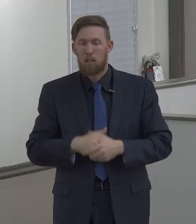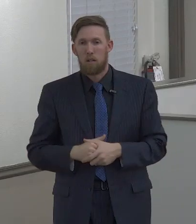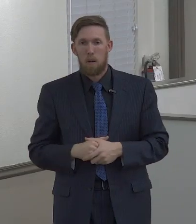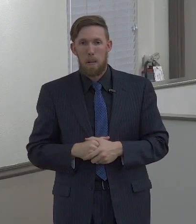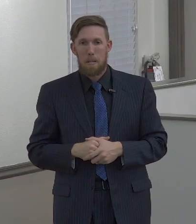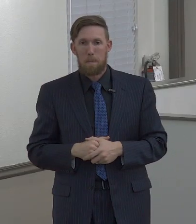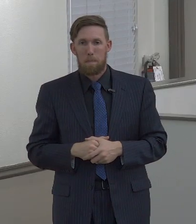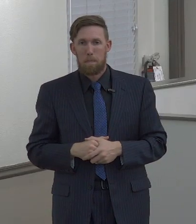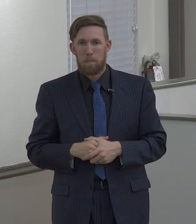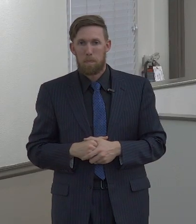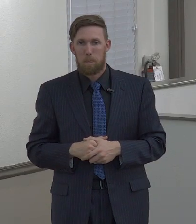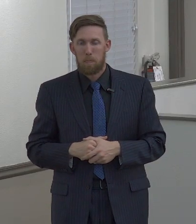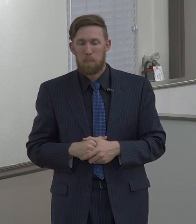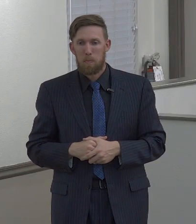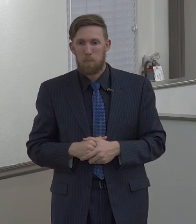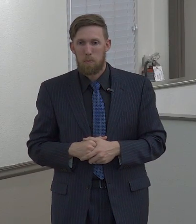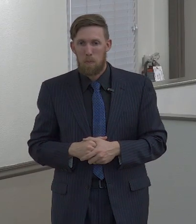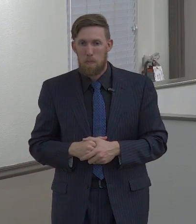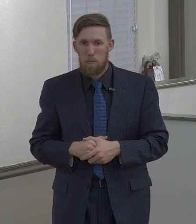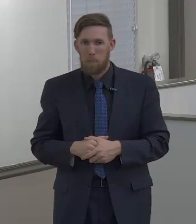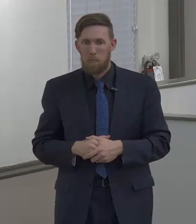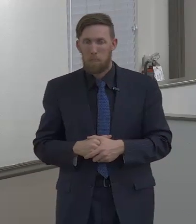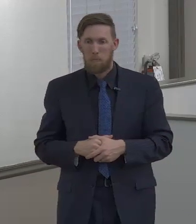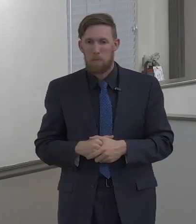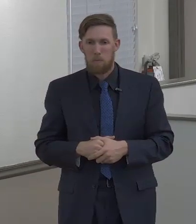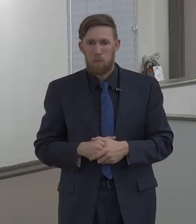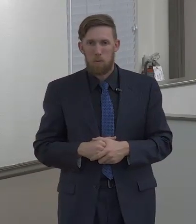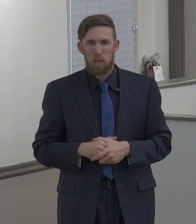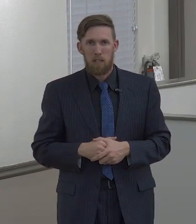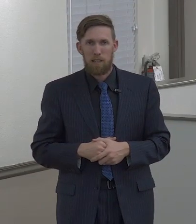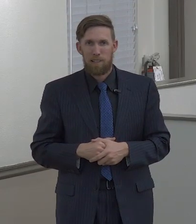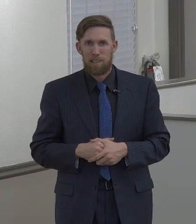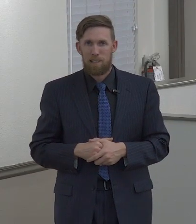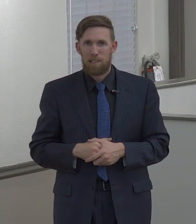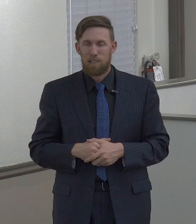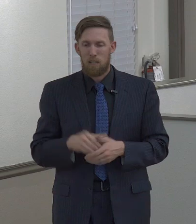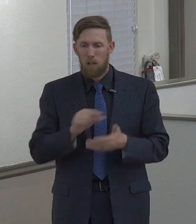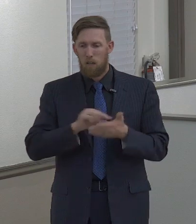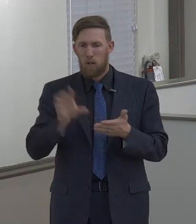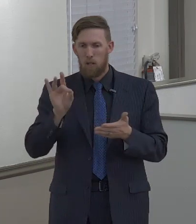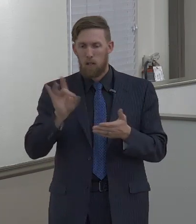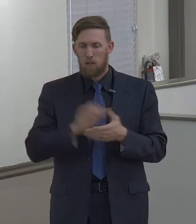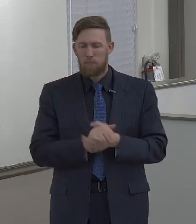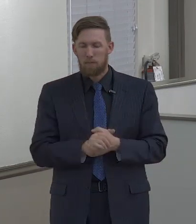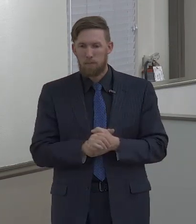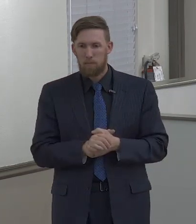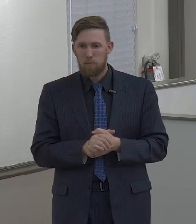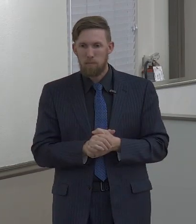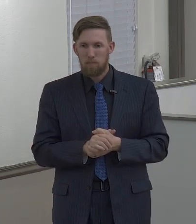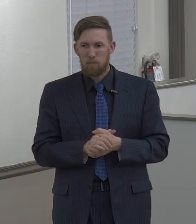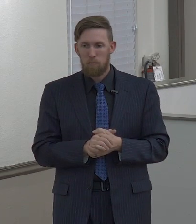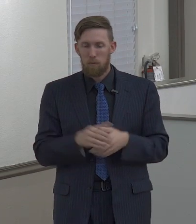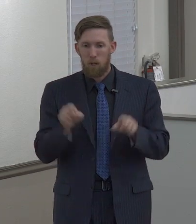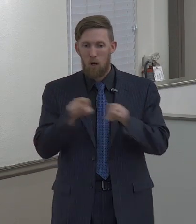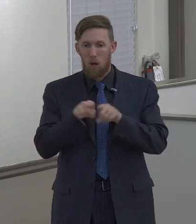covet. So that's the first set, the next set there. you drop down to verse eight,